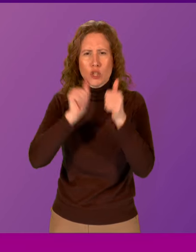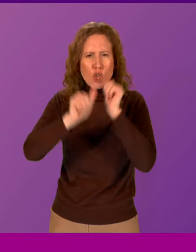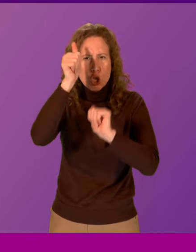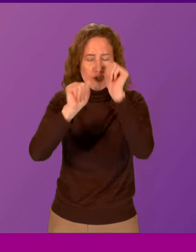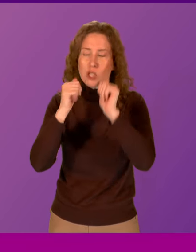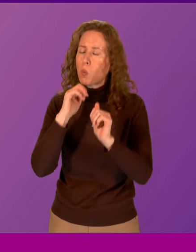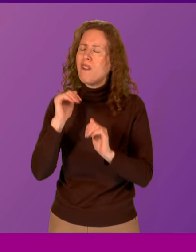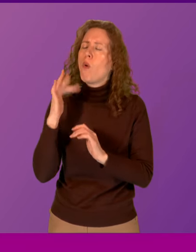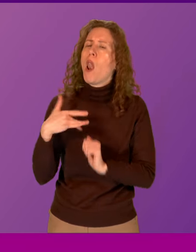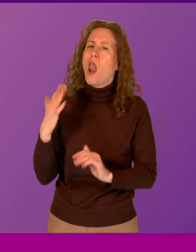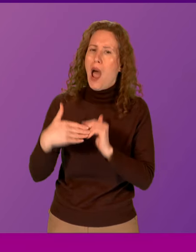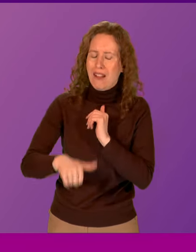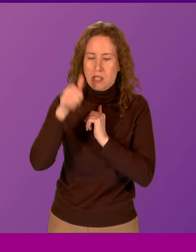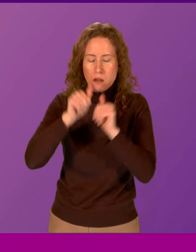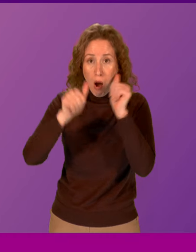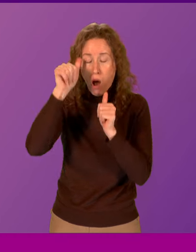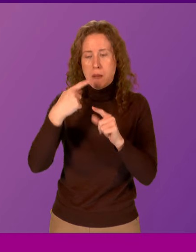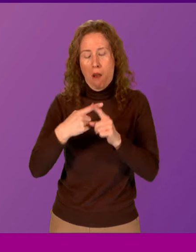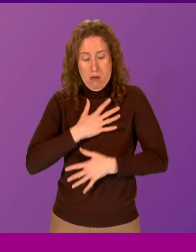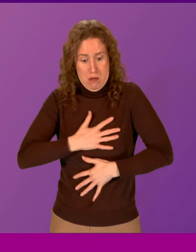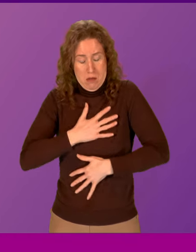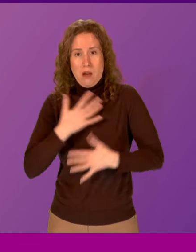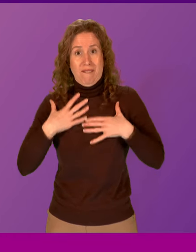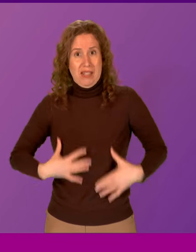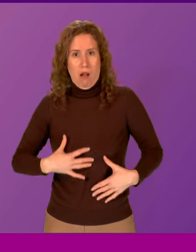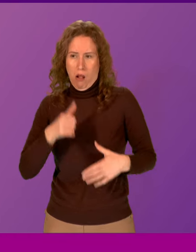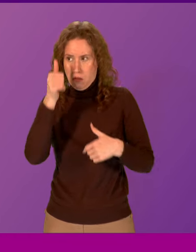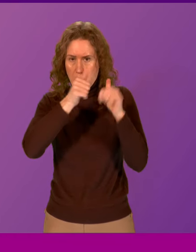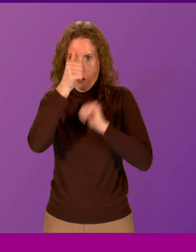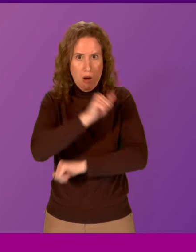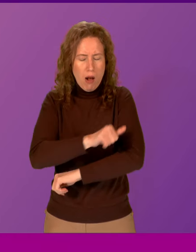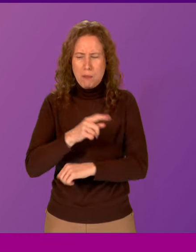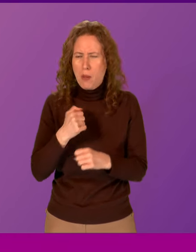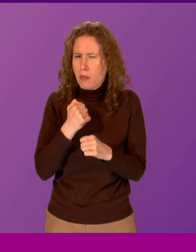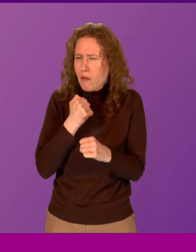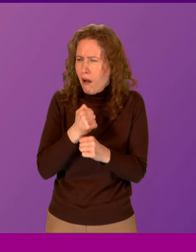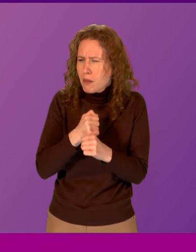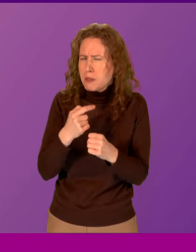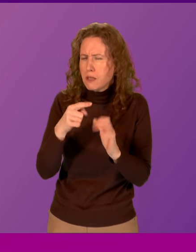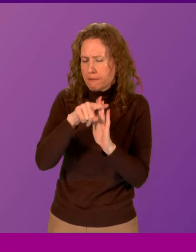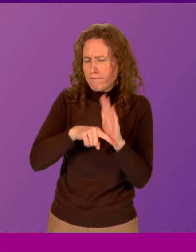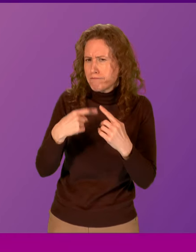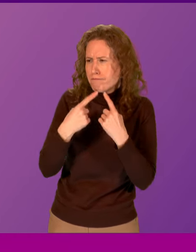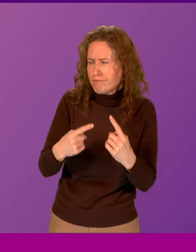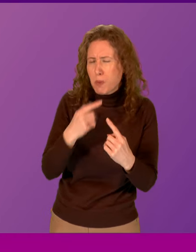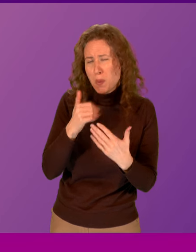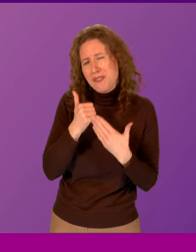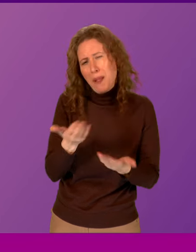surgery. She'll be scarred for life emotionally and physically. But nothing that the government is announcing today would have